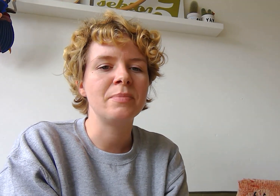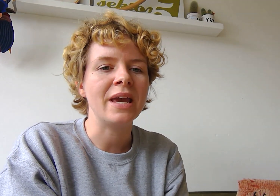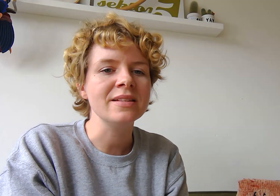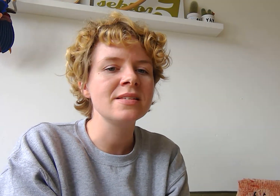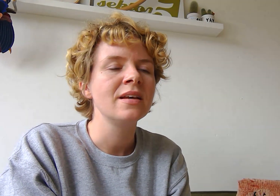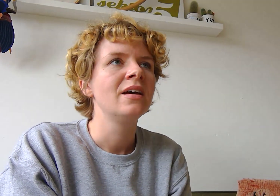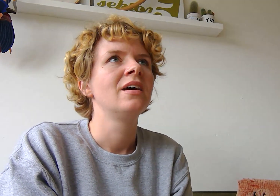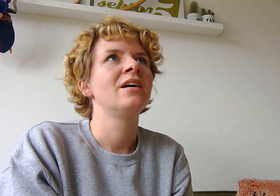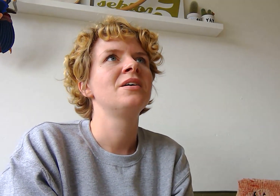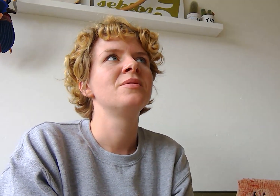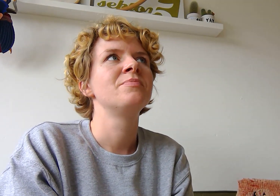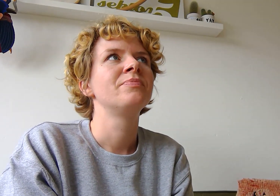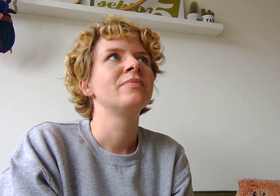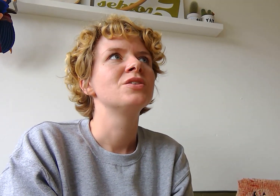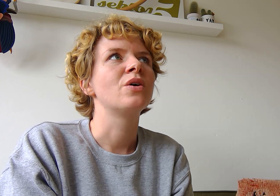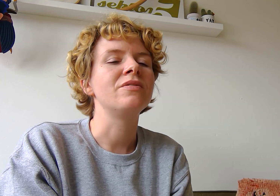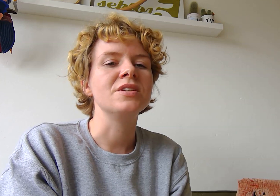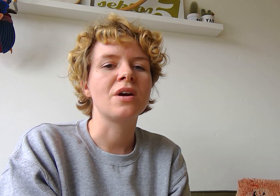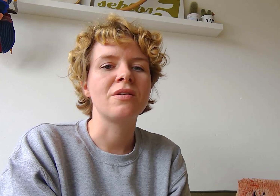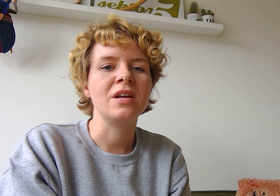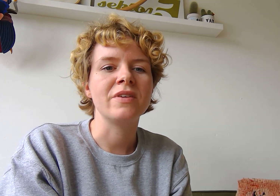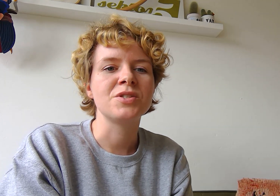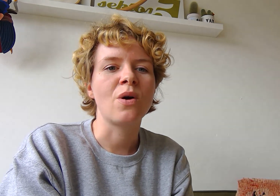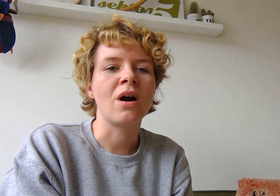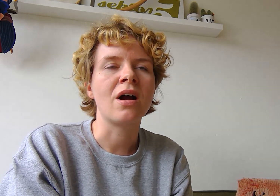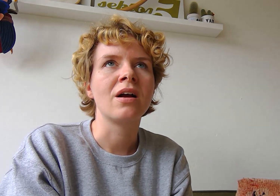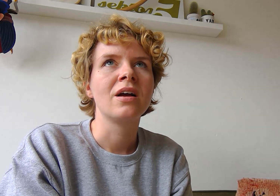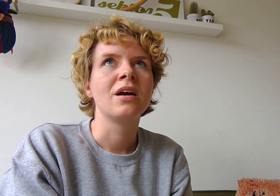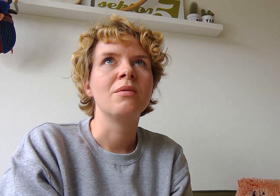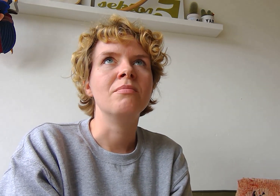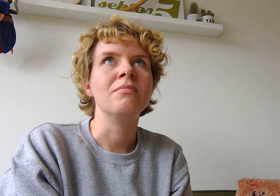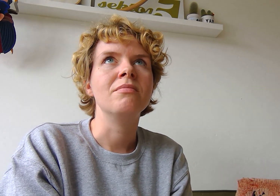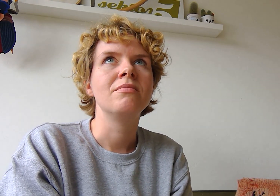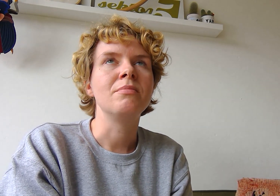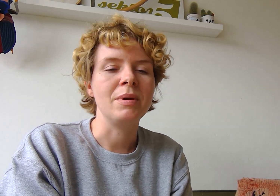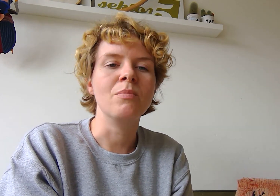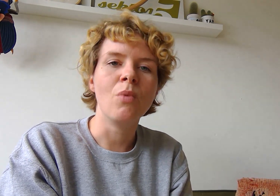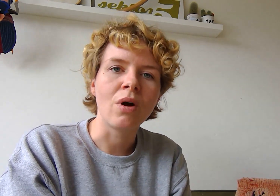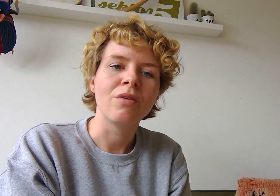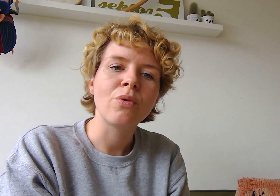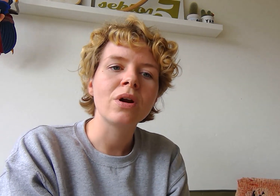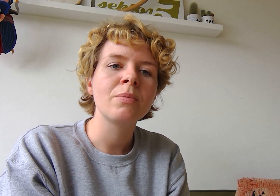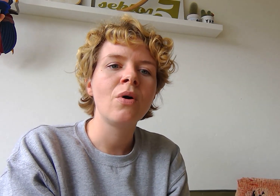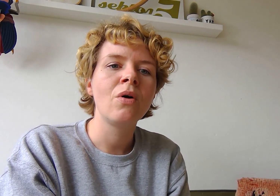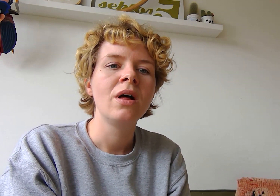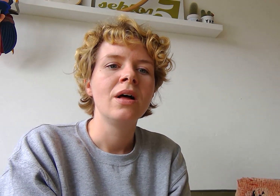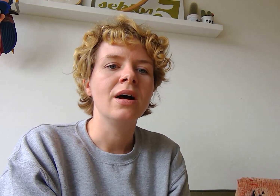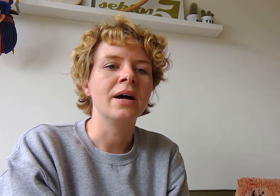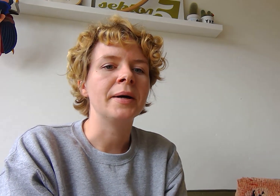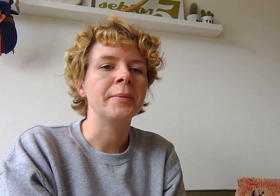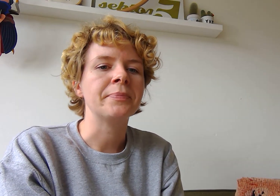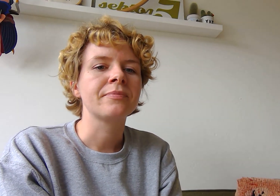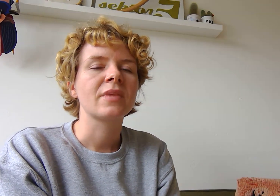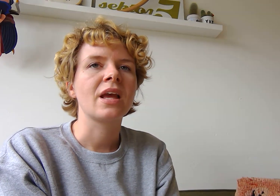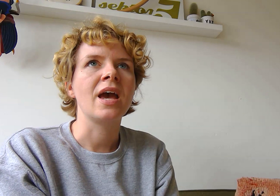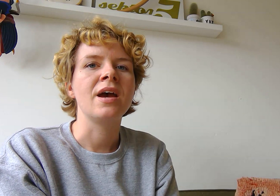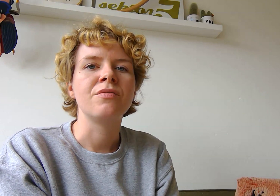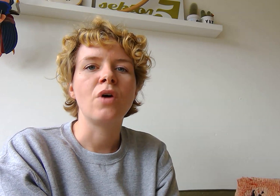depends. So if these events are maybe more affordable, have